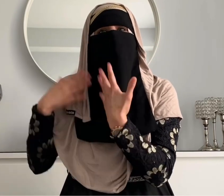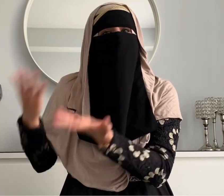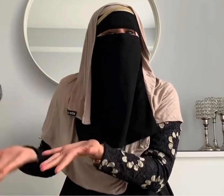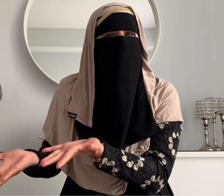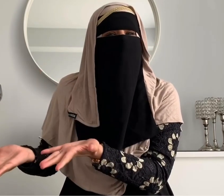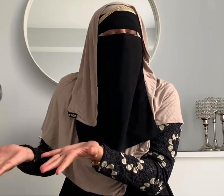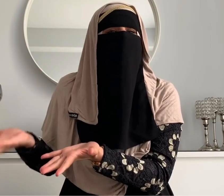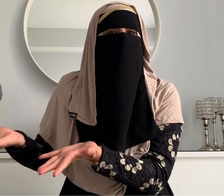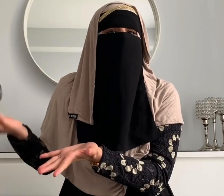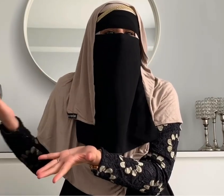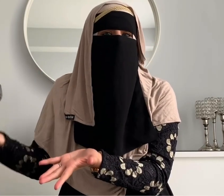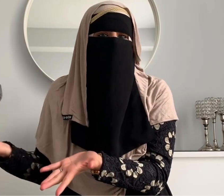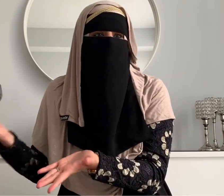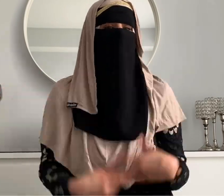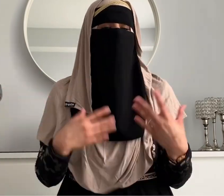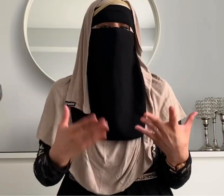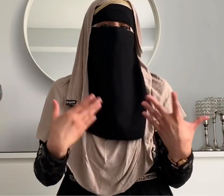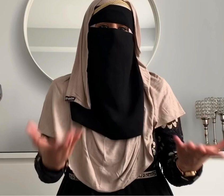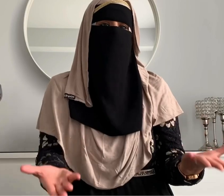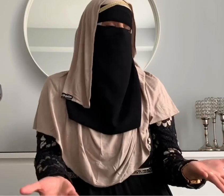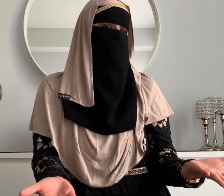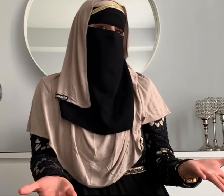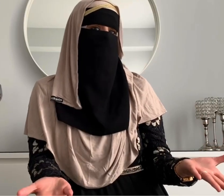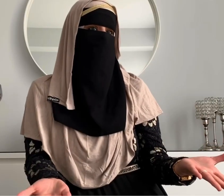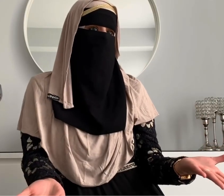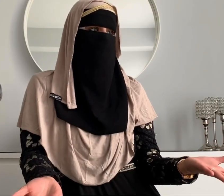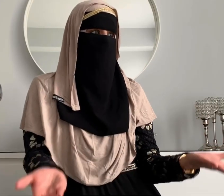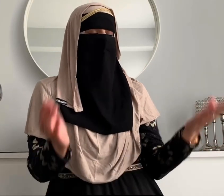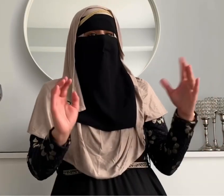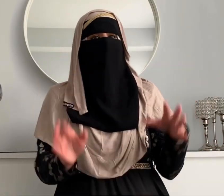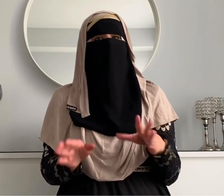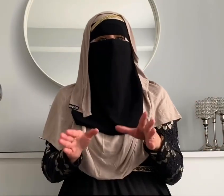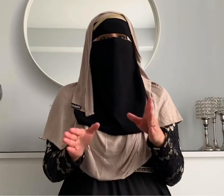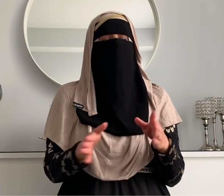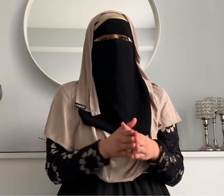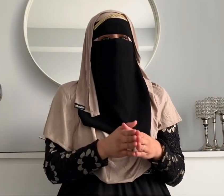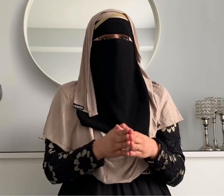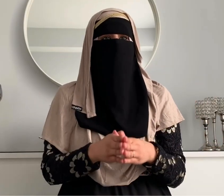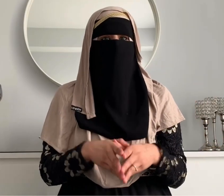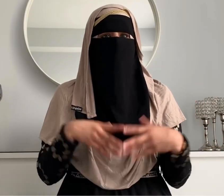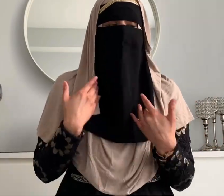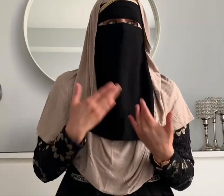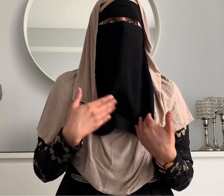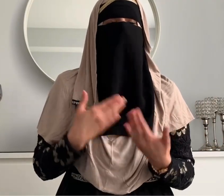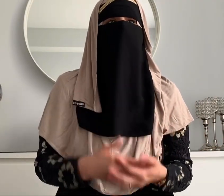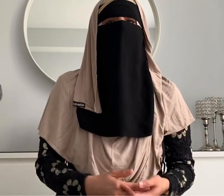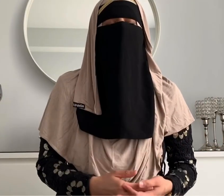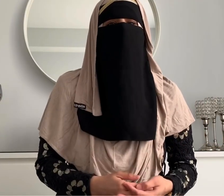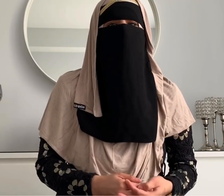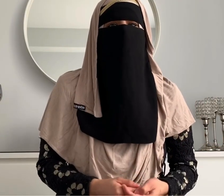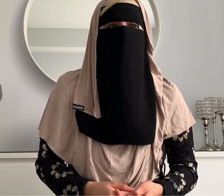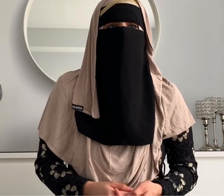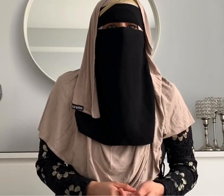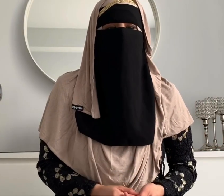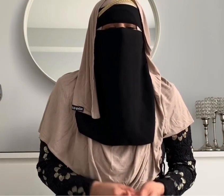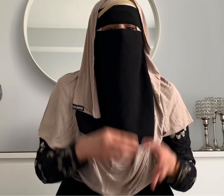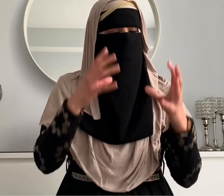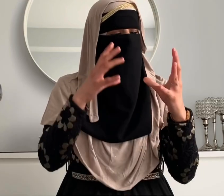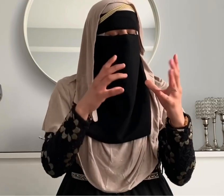specific to the baby's needs what is baby sign language baby sign language is it's a way of communicating with your child so you use